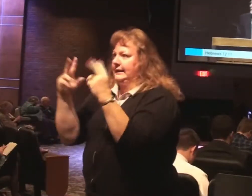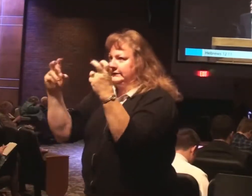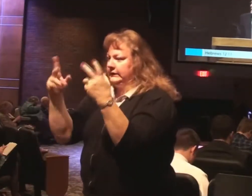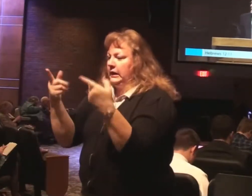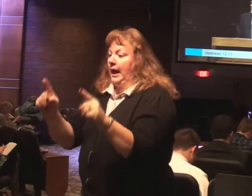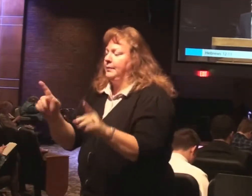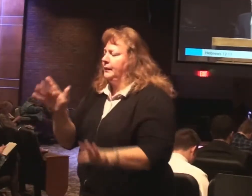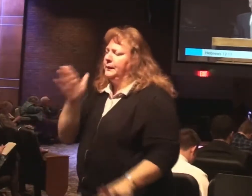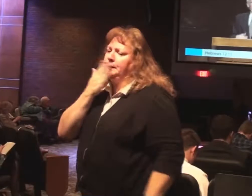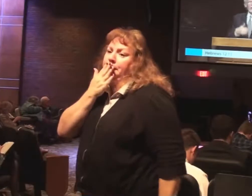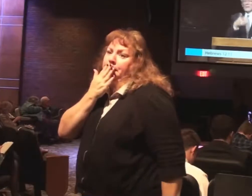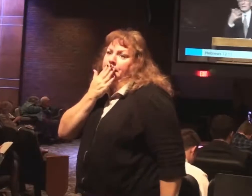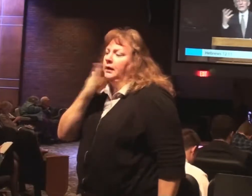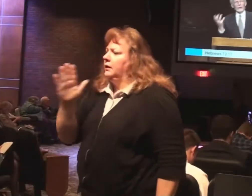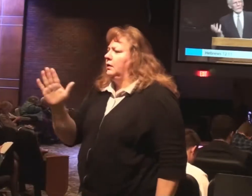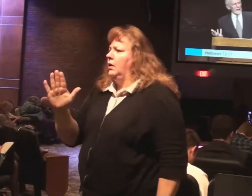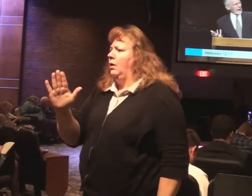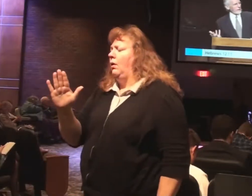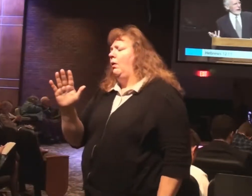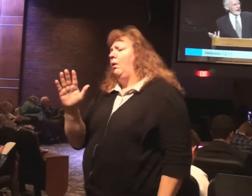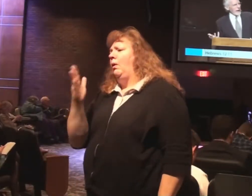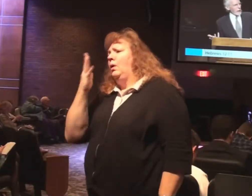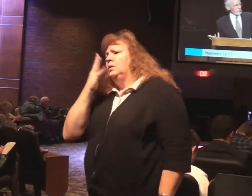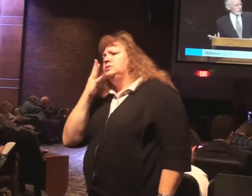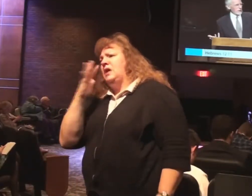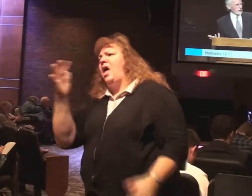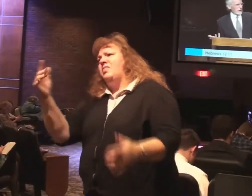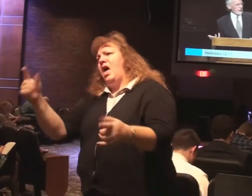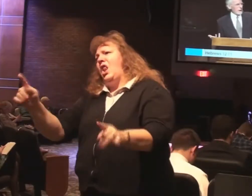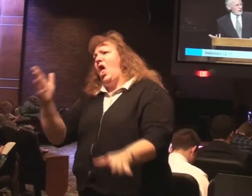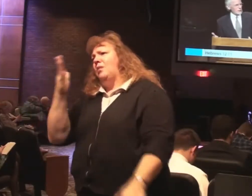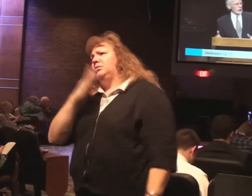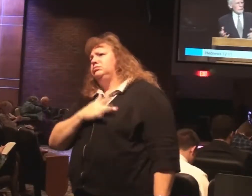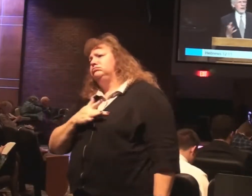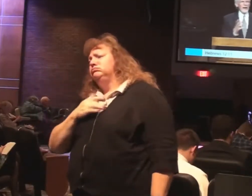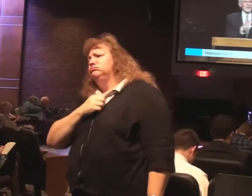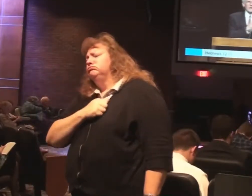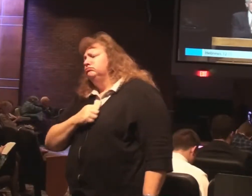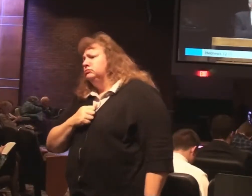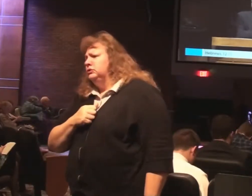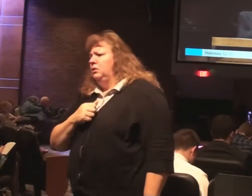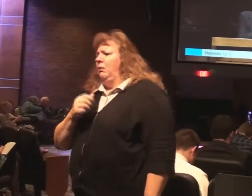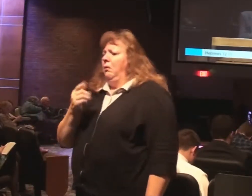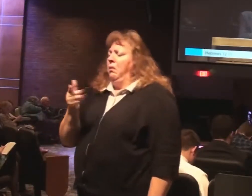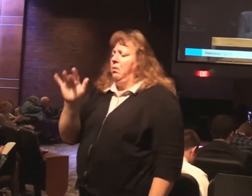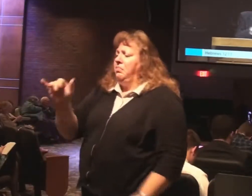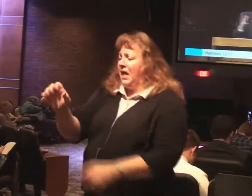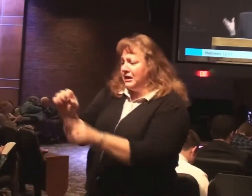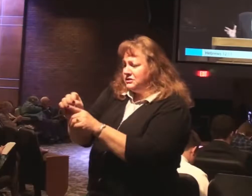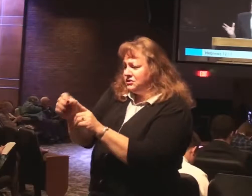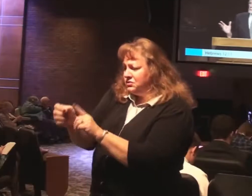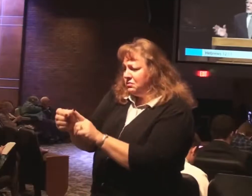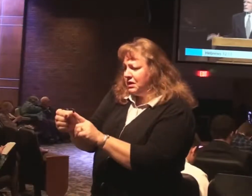There are no accidents. well, it's too bad that happened. It's too bad the situation or the circumstances